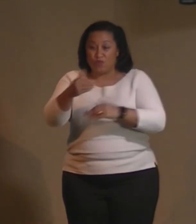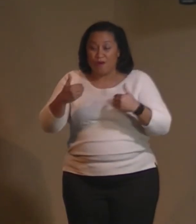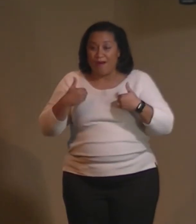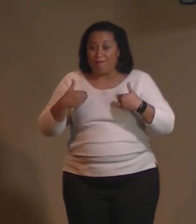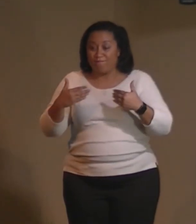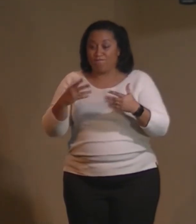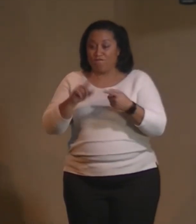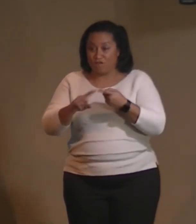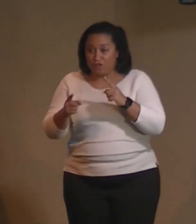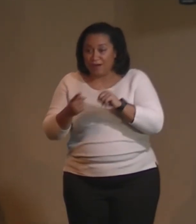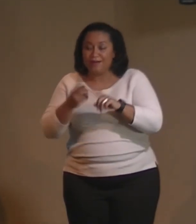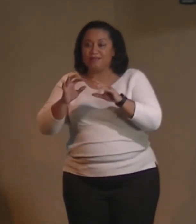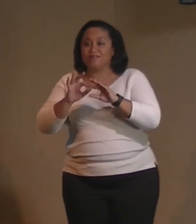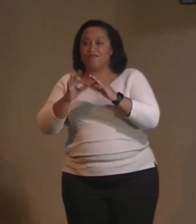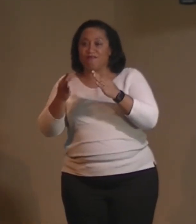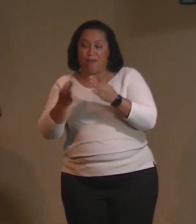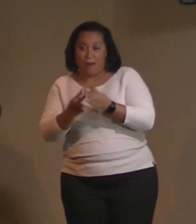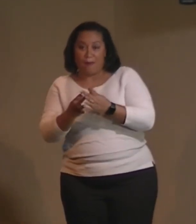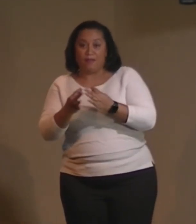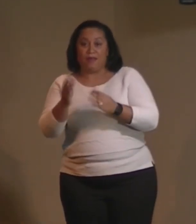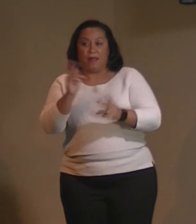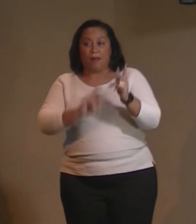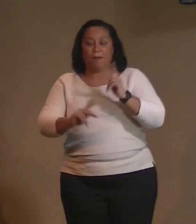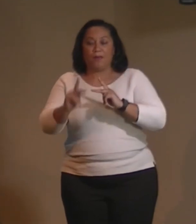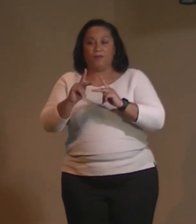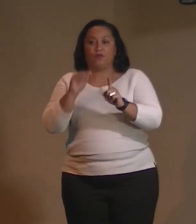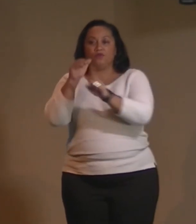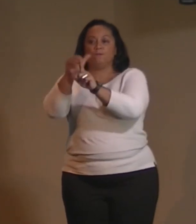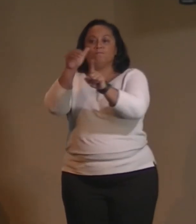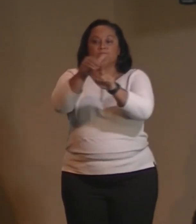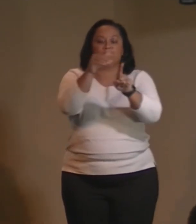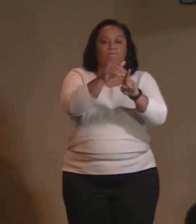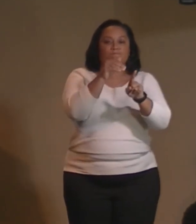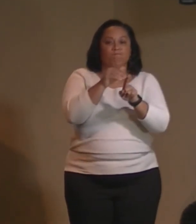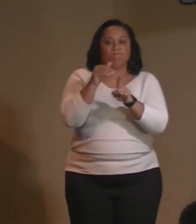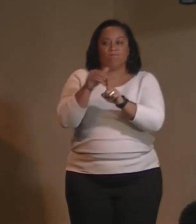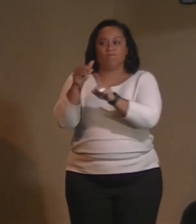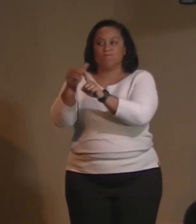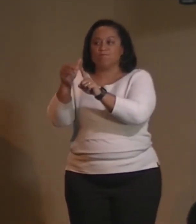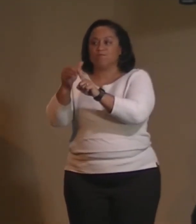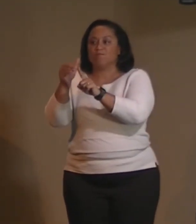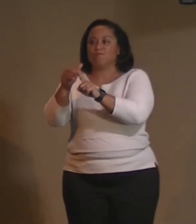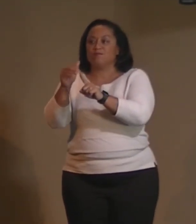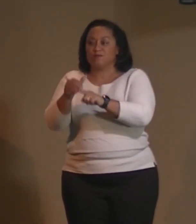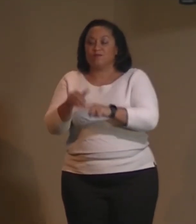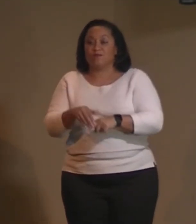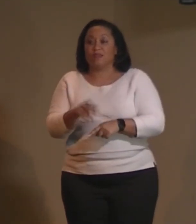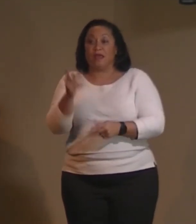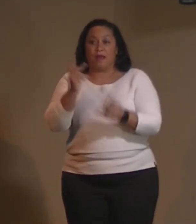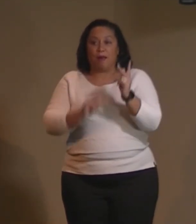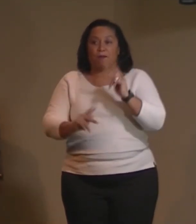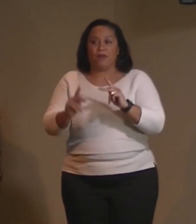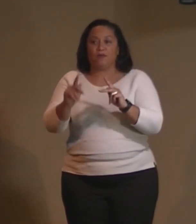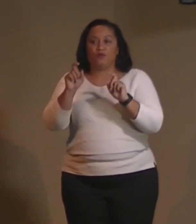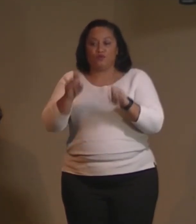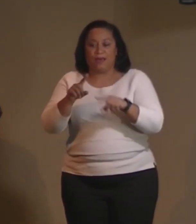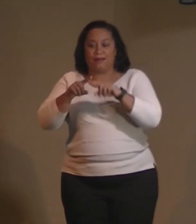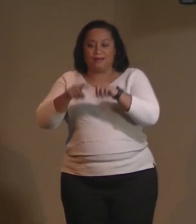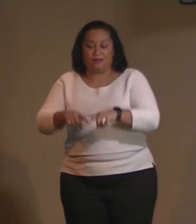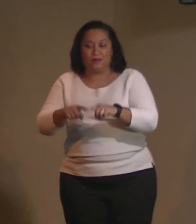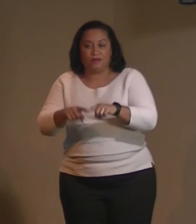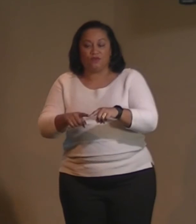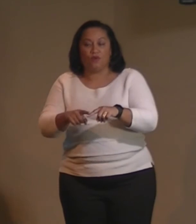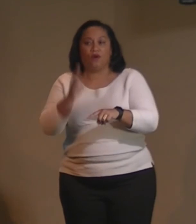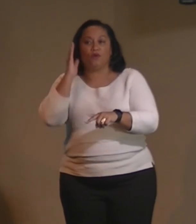family, your go-to people, your congregational family? Do you have people that you know you can go to